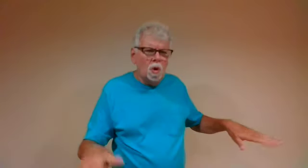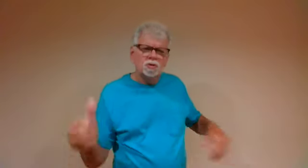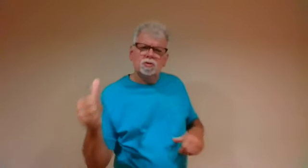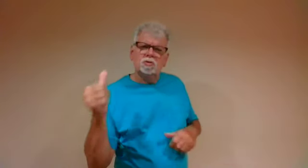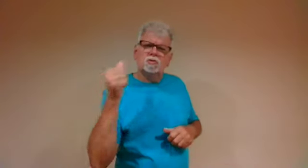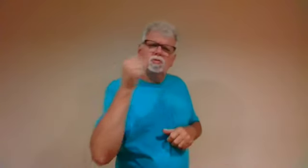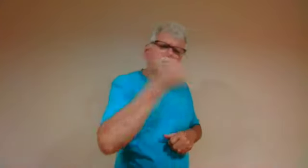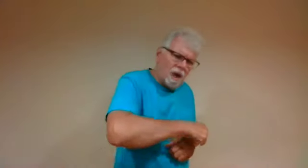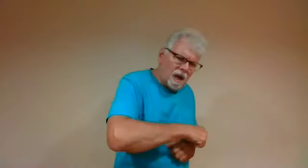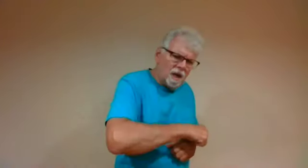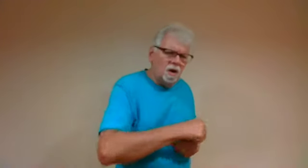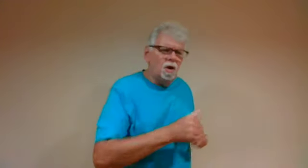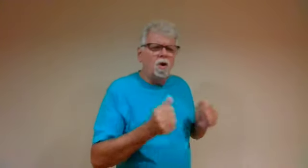the will of the Lord.